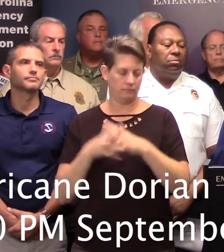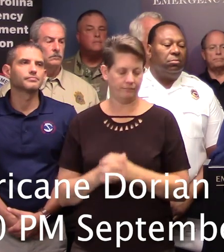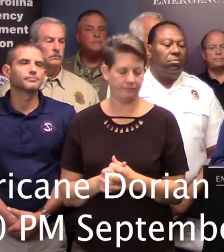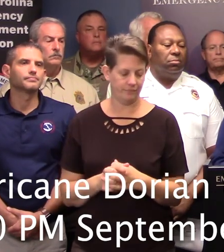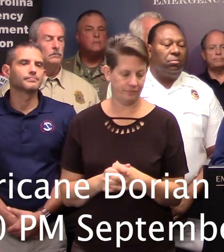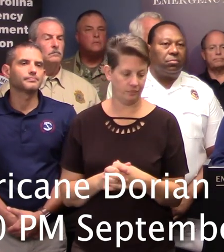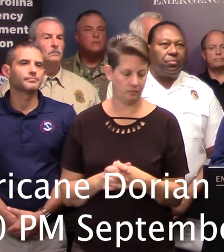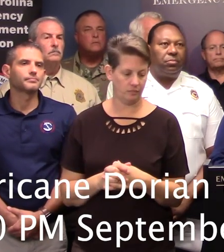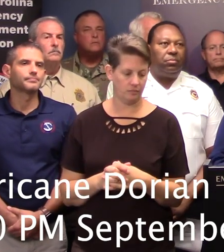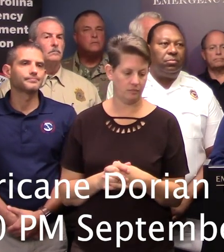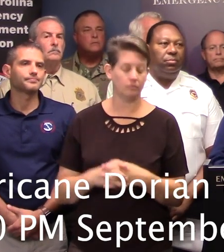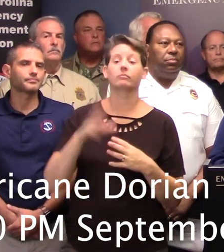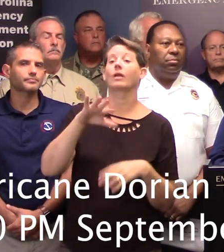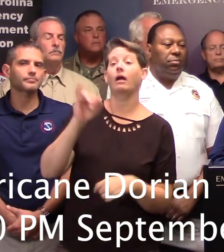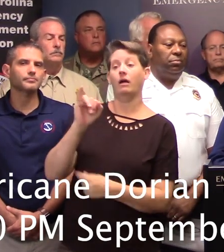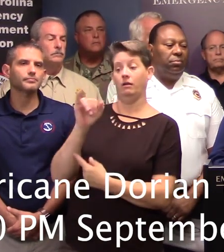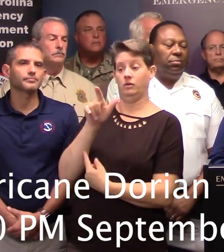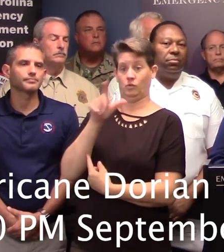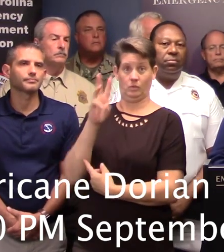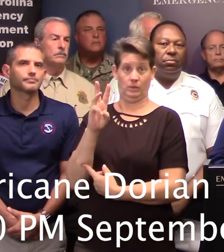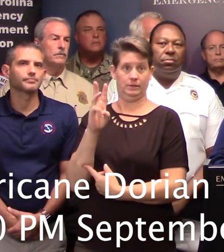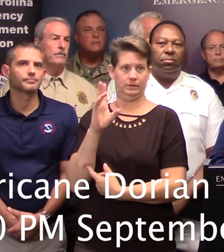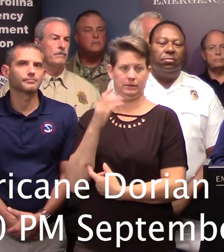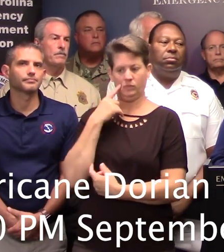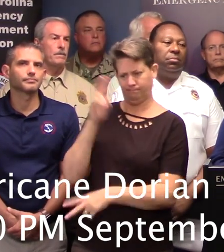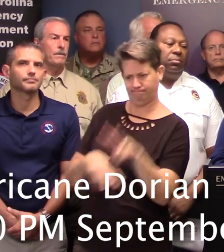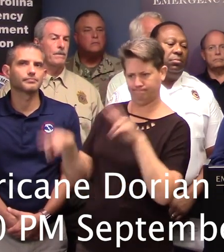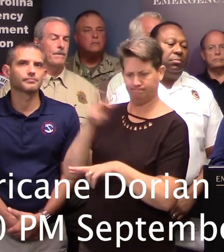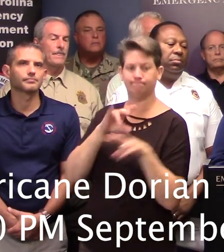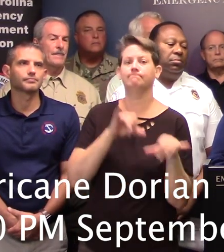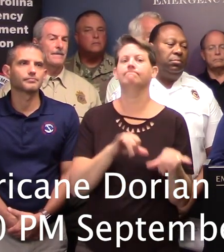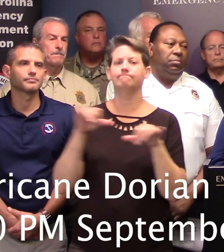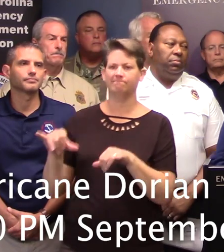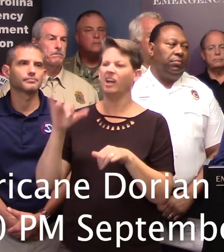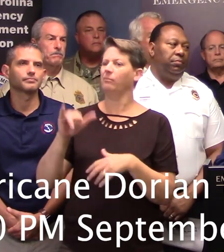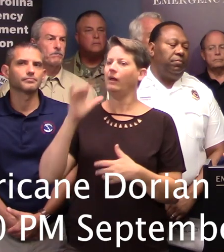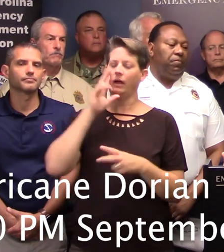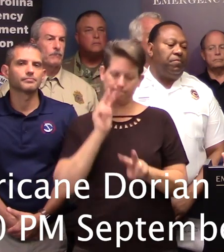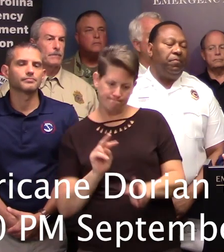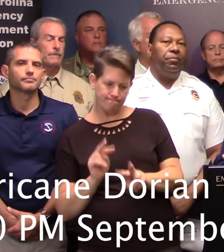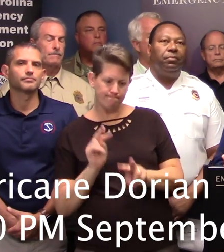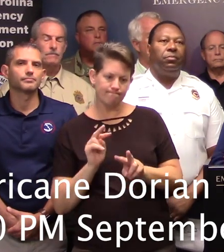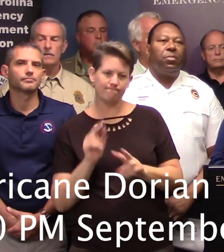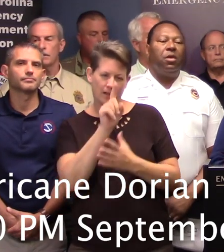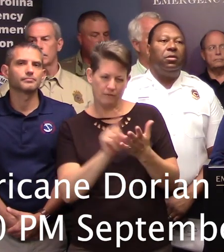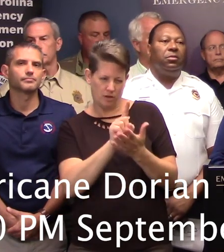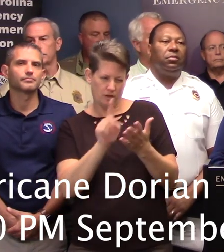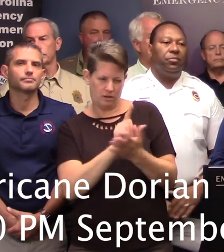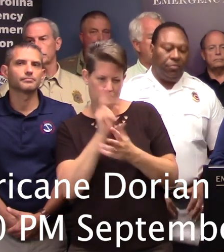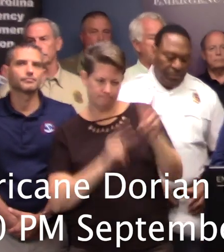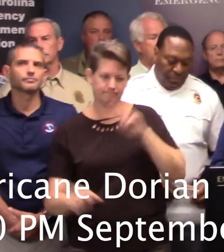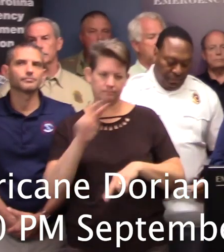Just like we did with I-26, were monitoring the hourly traffic volumes on 278, and we also